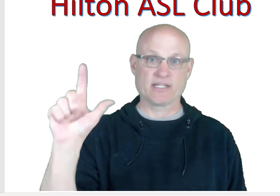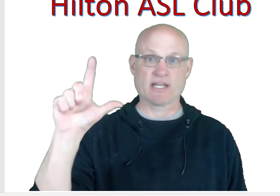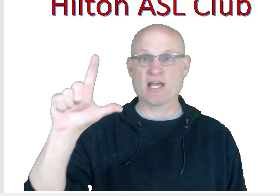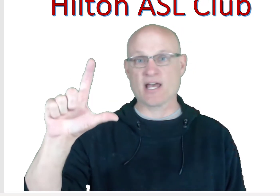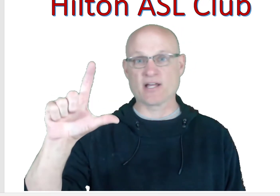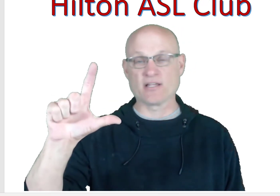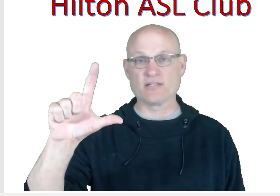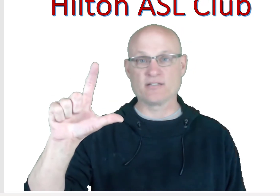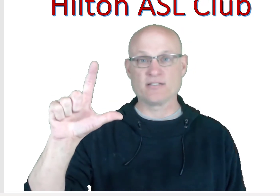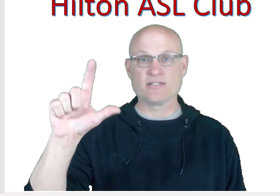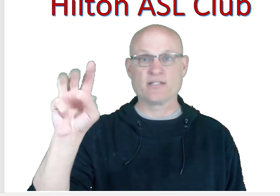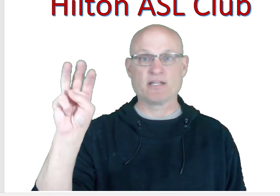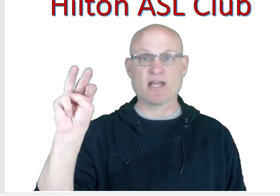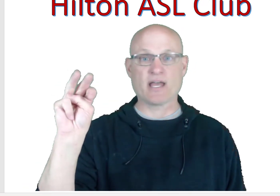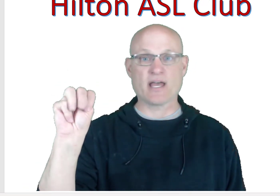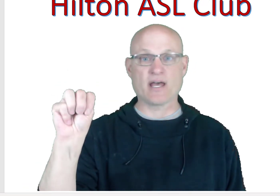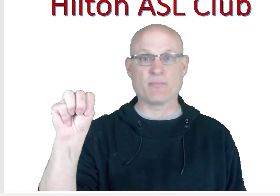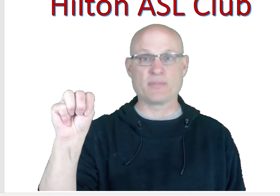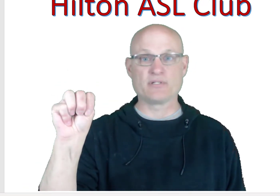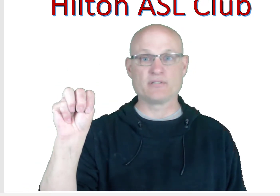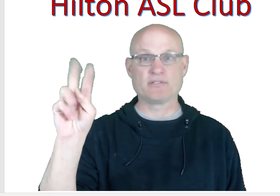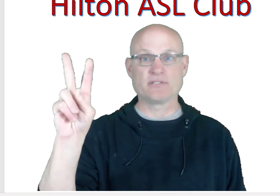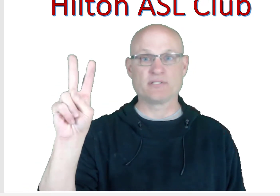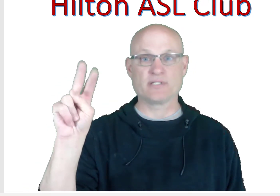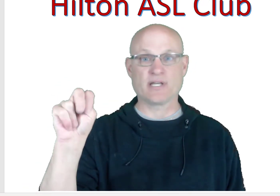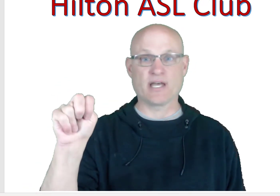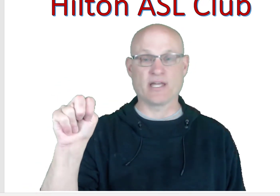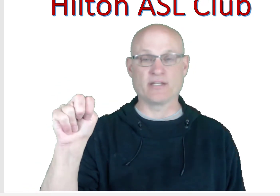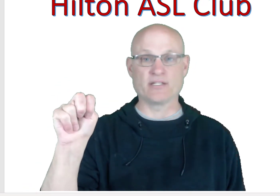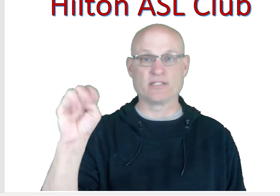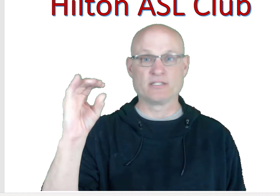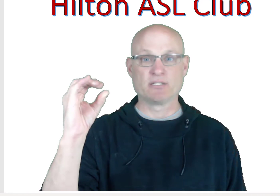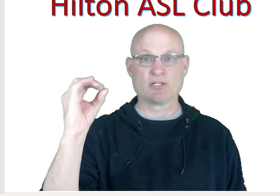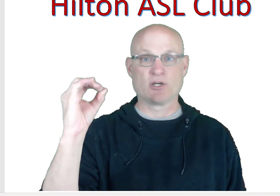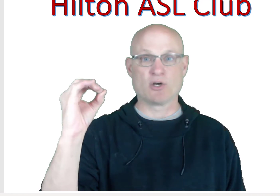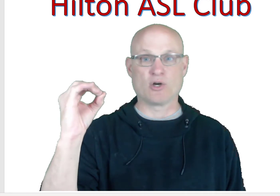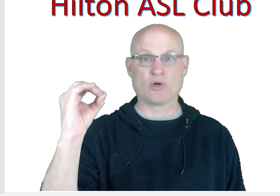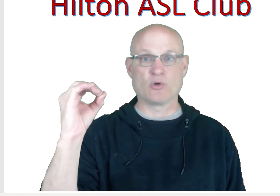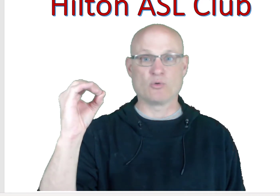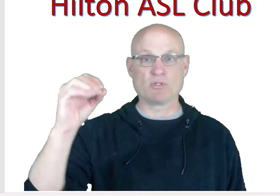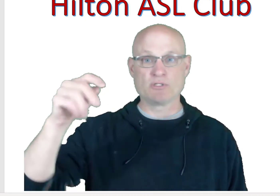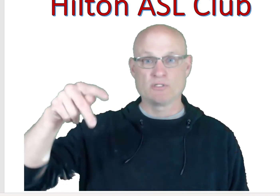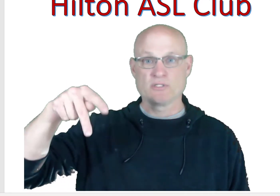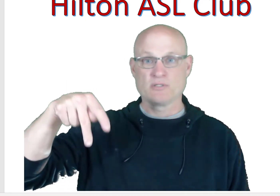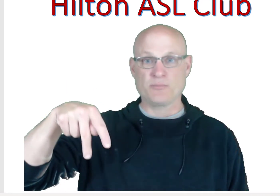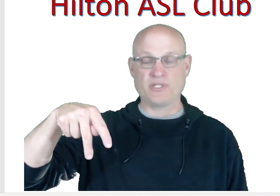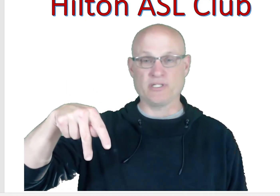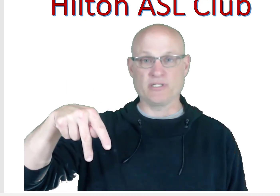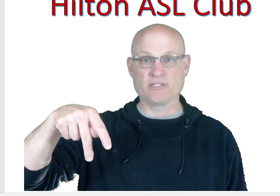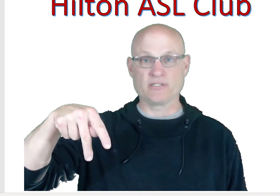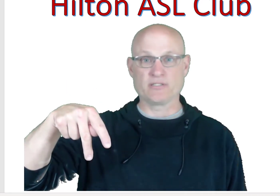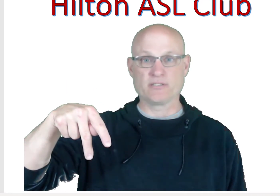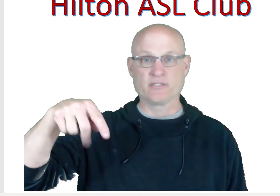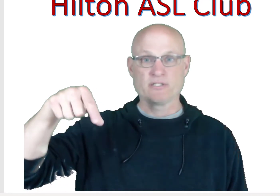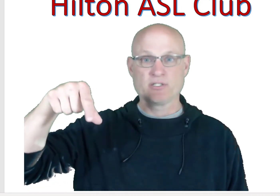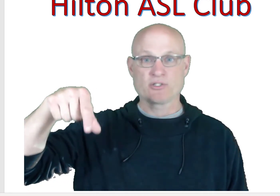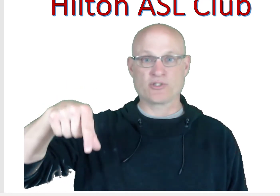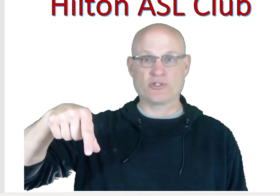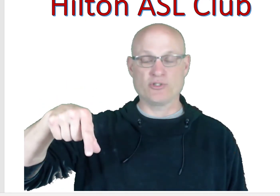L, M, N, O, P, Q,